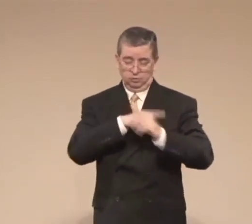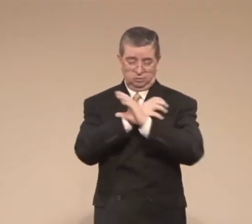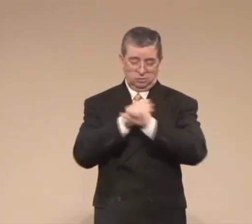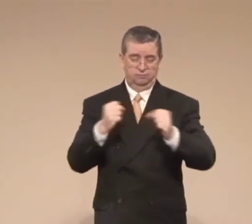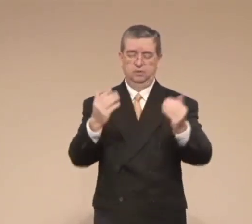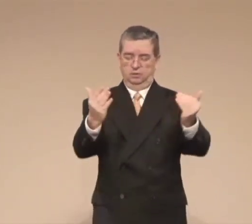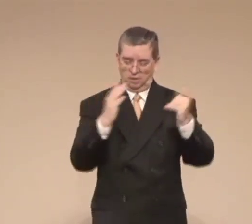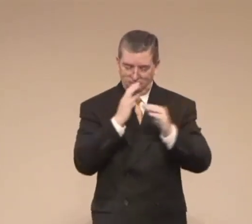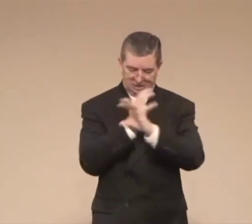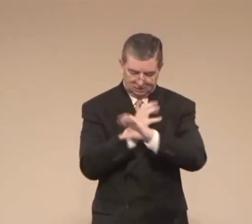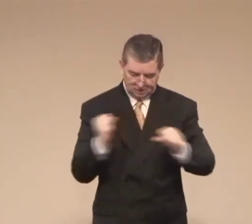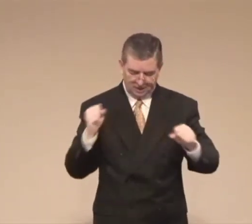one of us